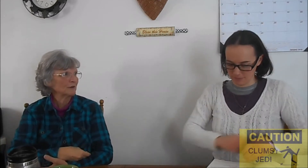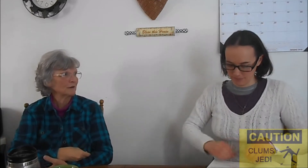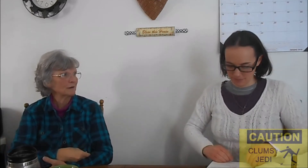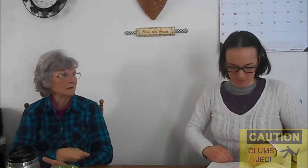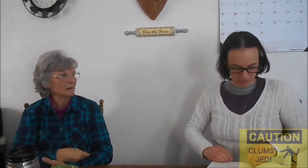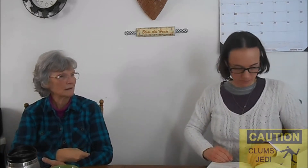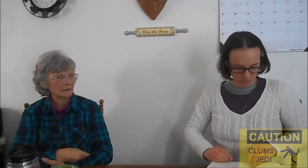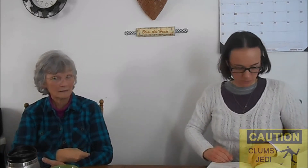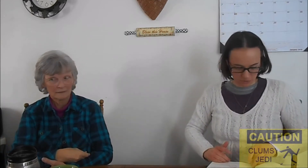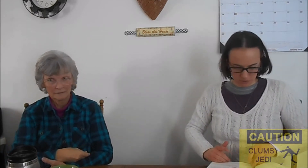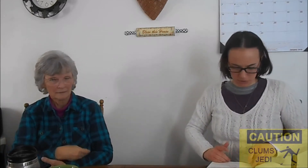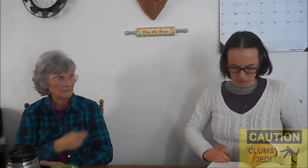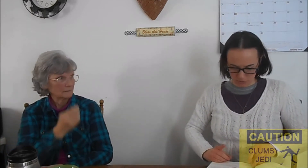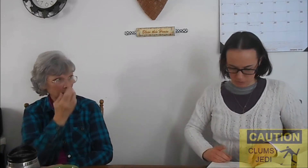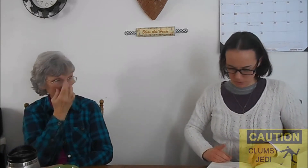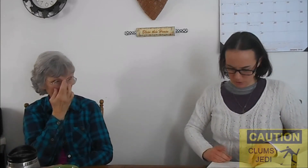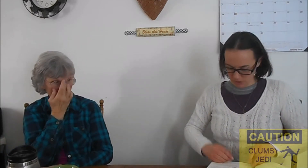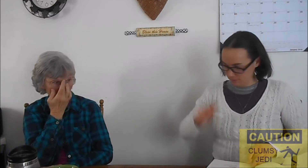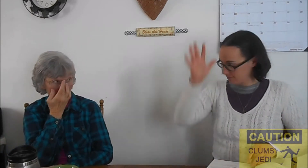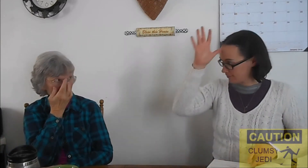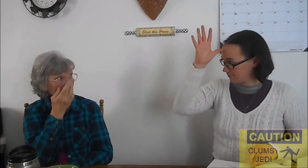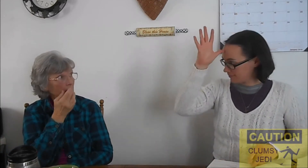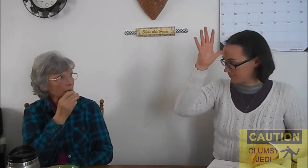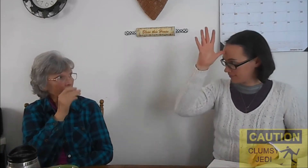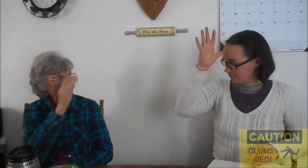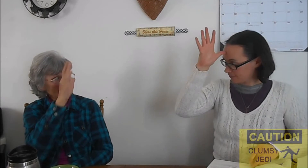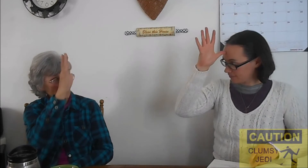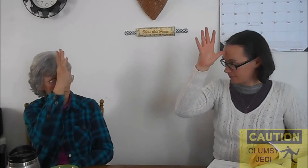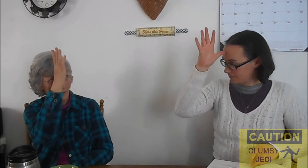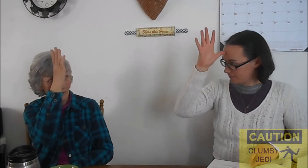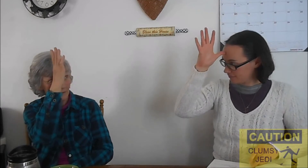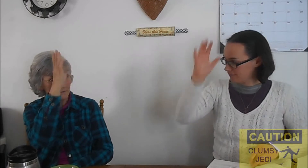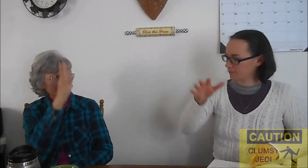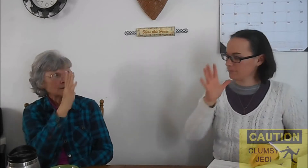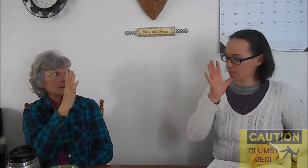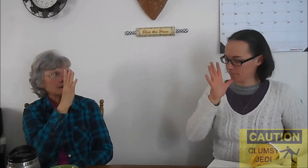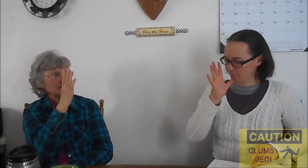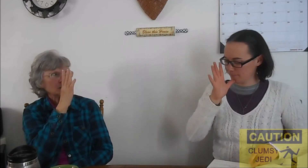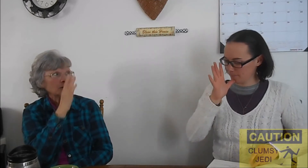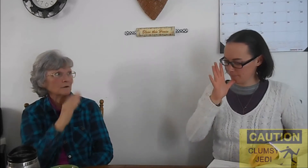father, mother,